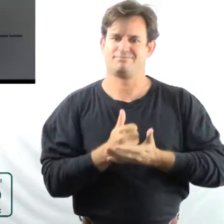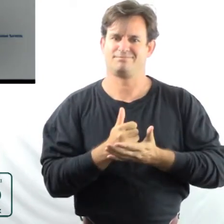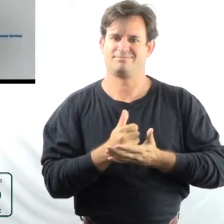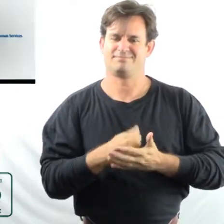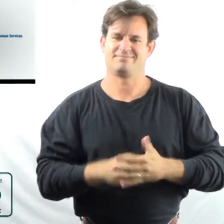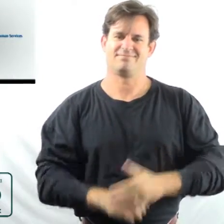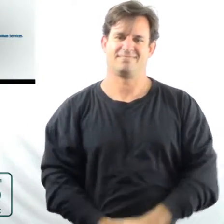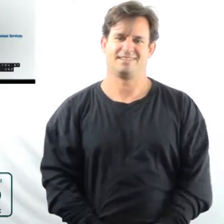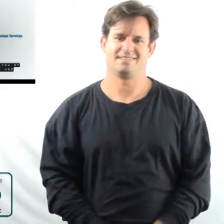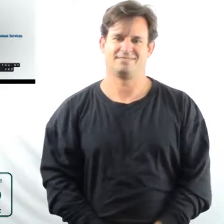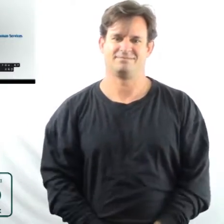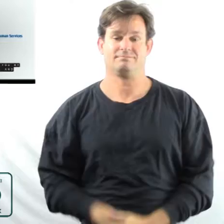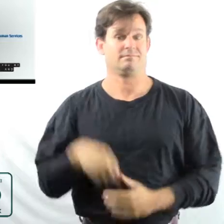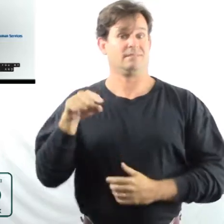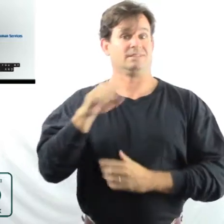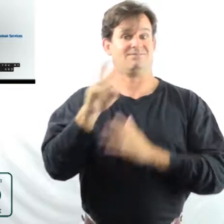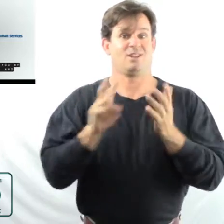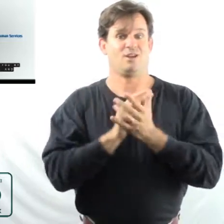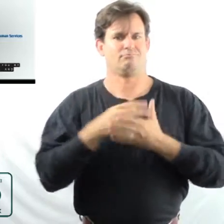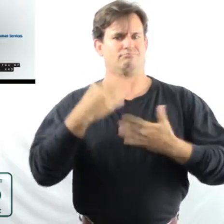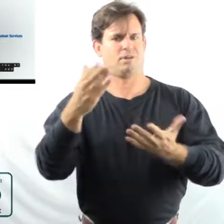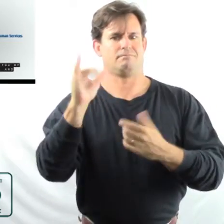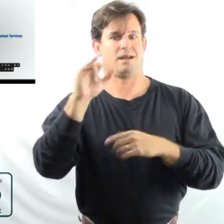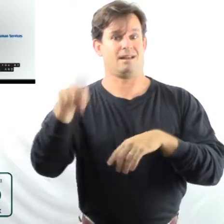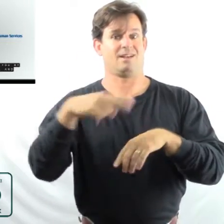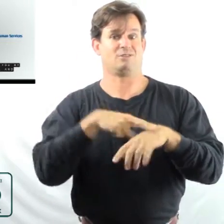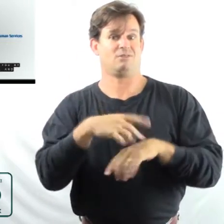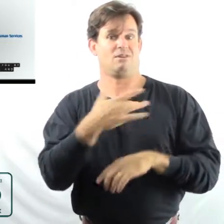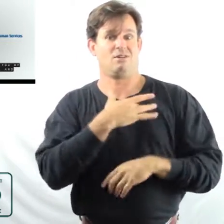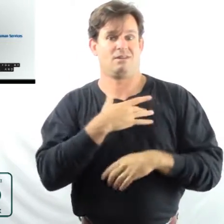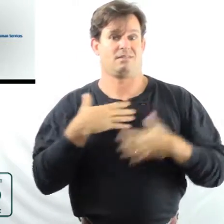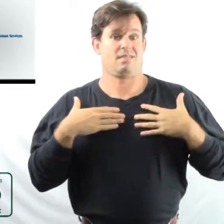This video is brought to you by the National Heart, Lung, and Blood Institute.